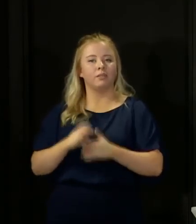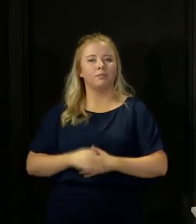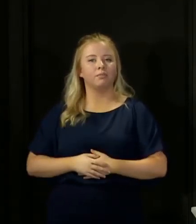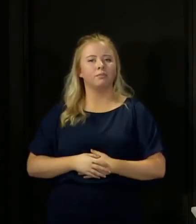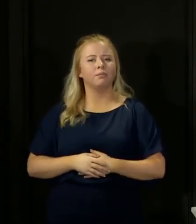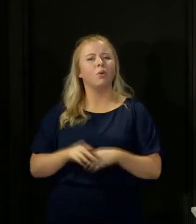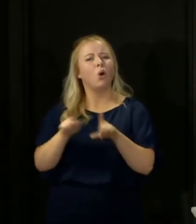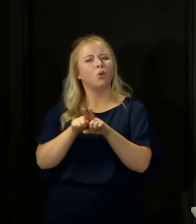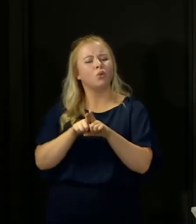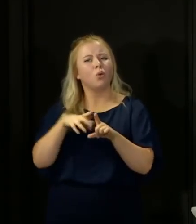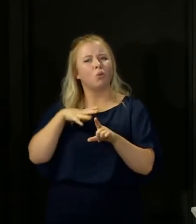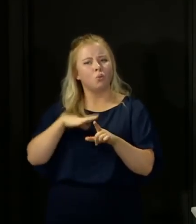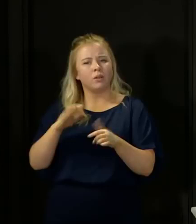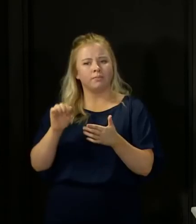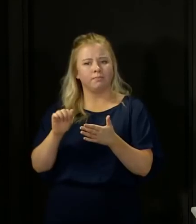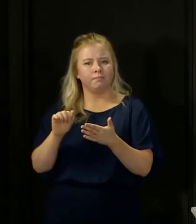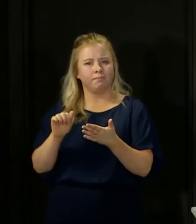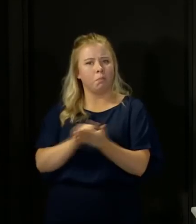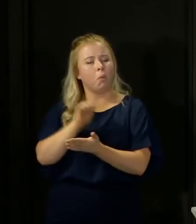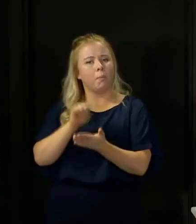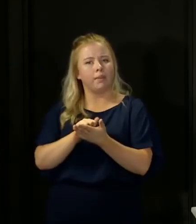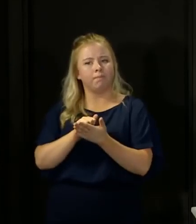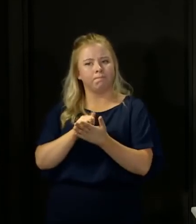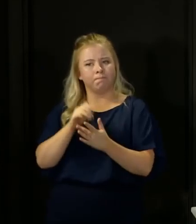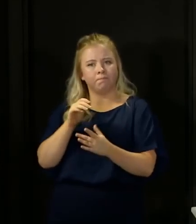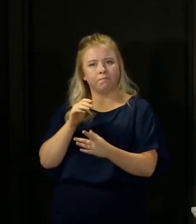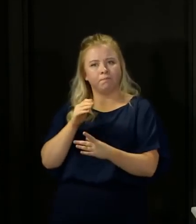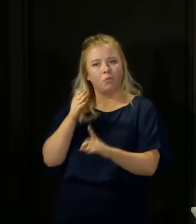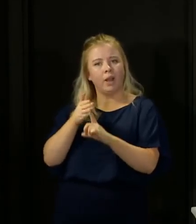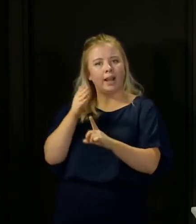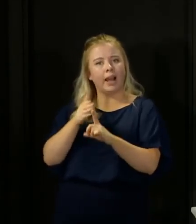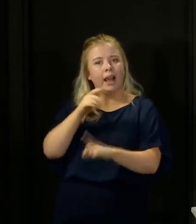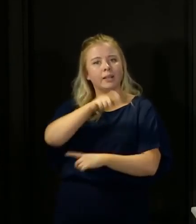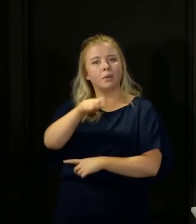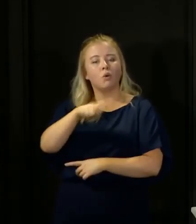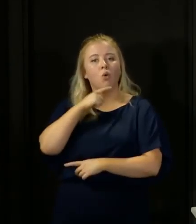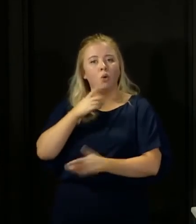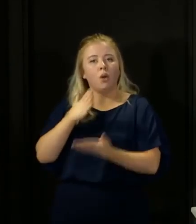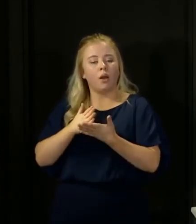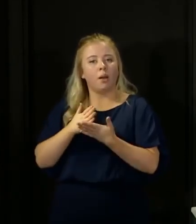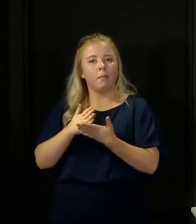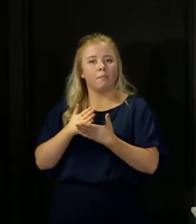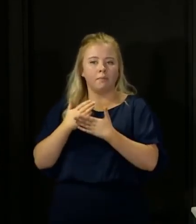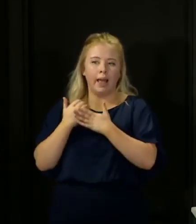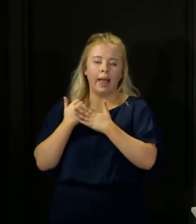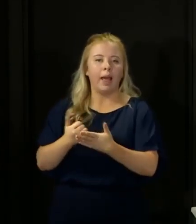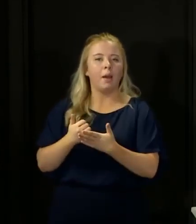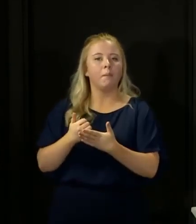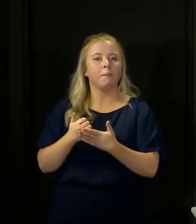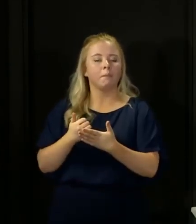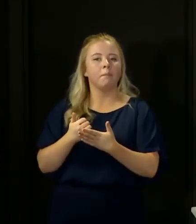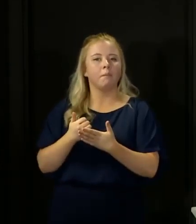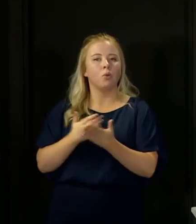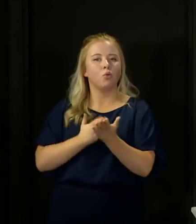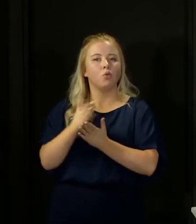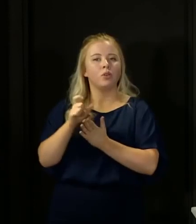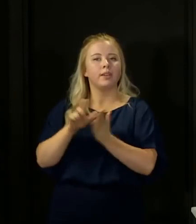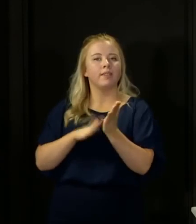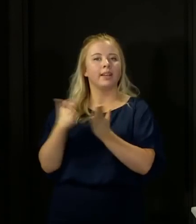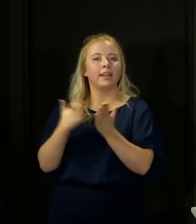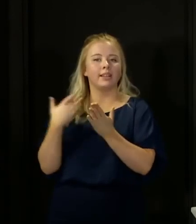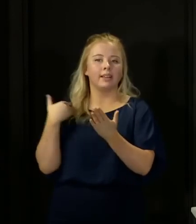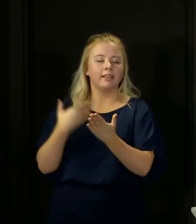will also want to appropriately recognise all of those who've made a contribution to tackling this virus and I think it's really